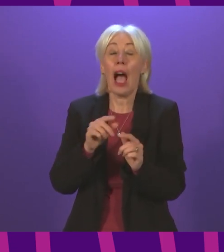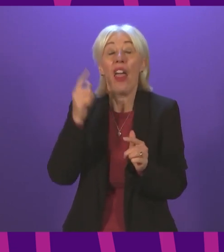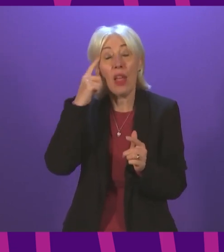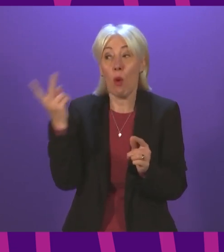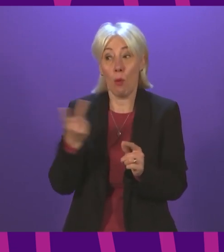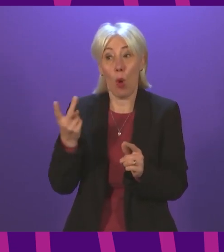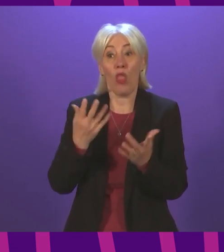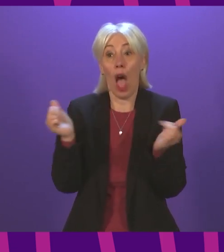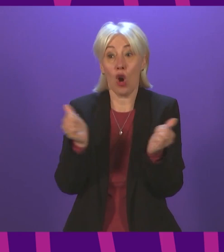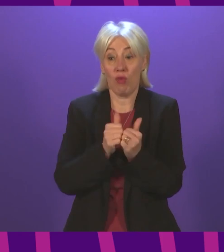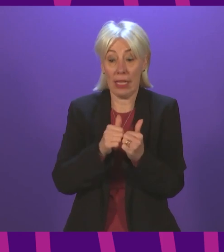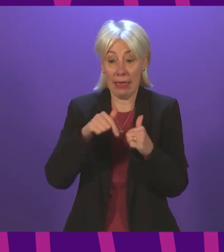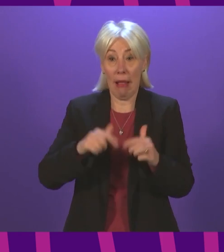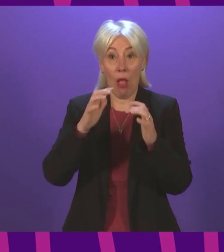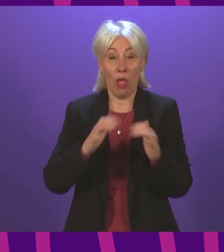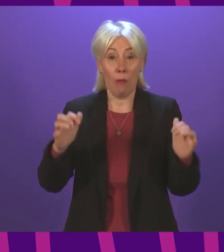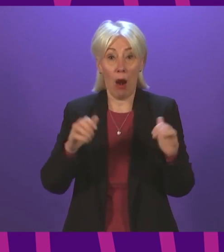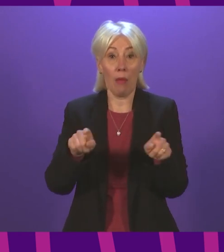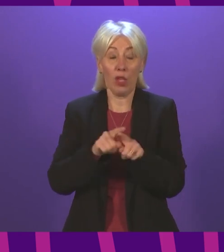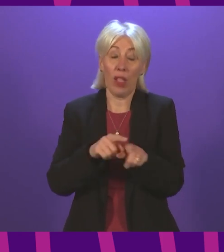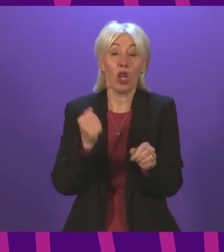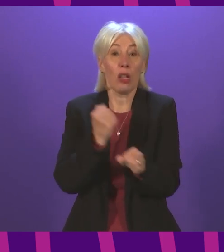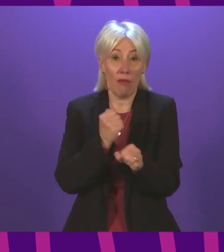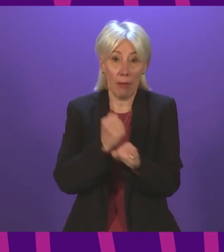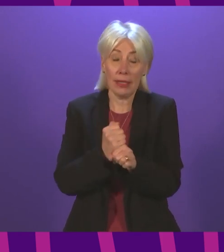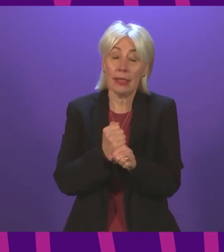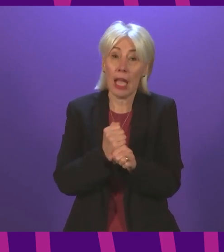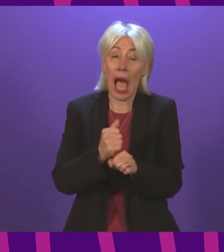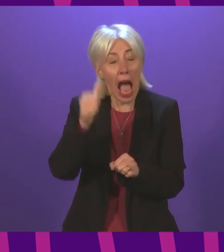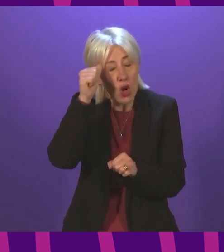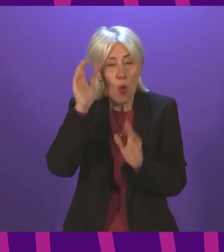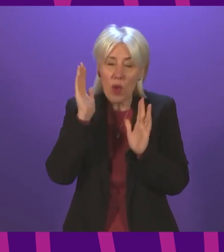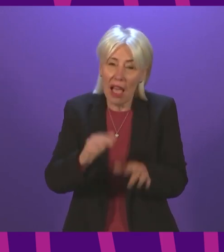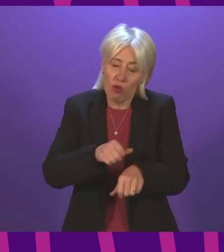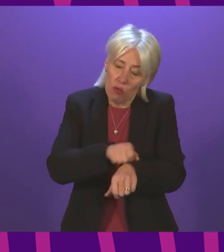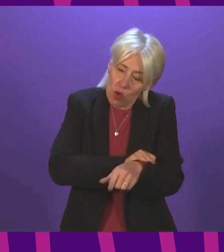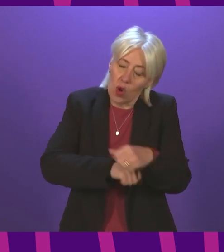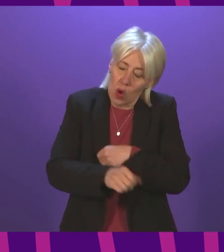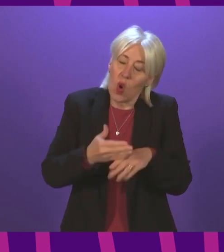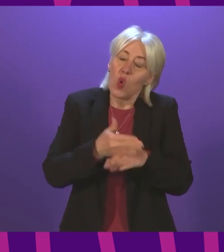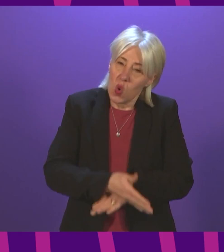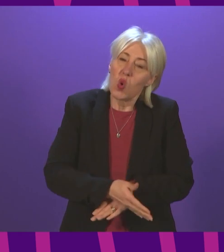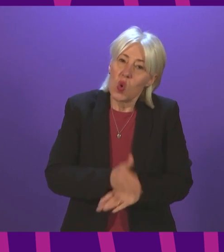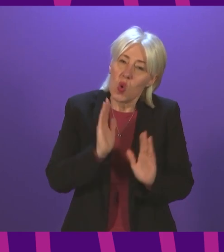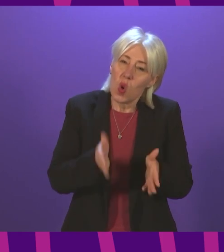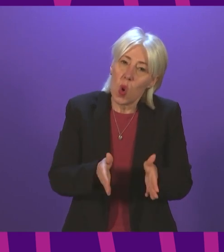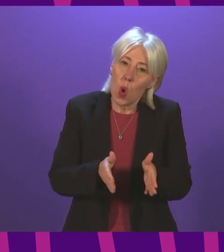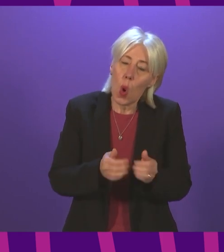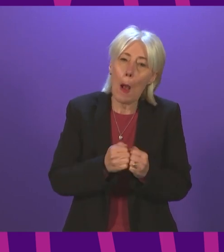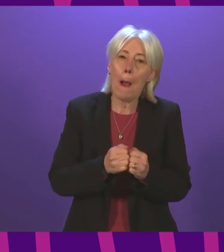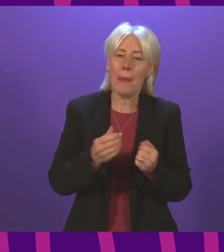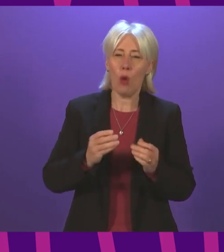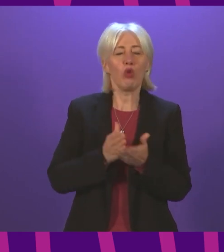that this parliament, and I certainly accept that this government has got much work to do. Let me try and make some